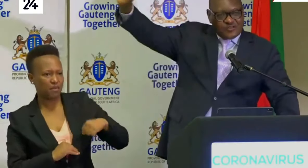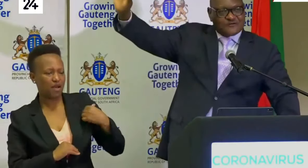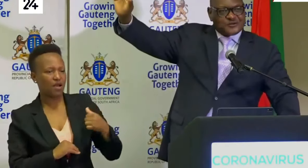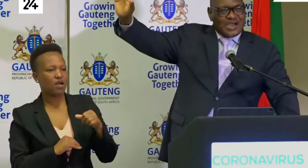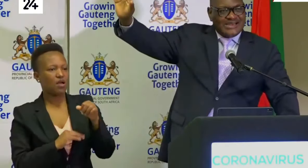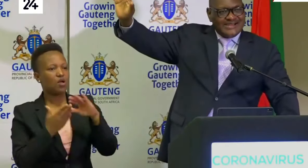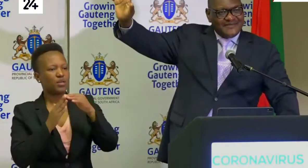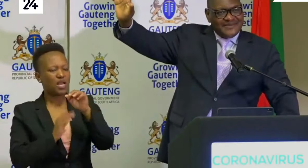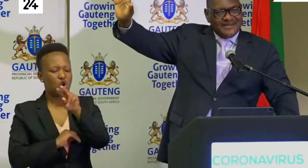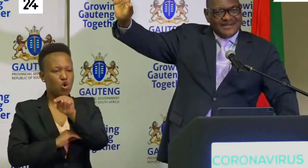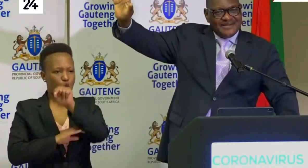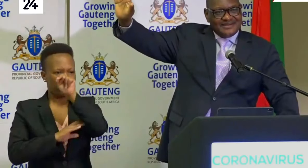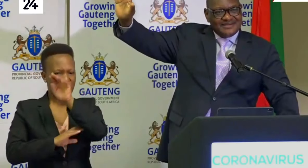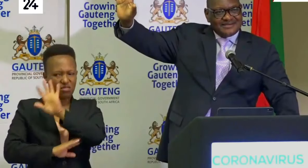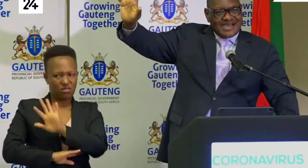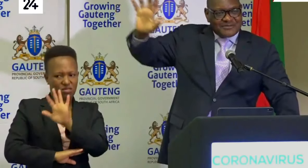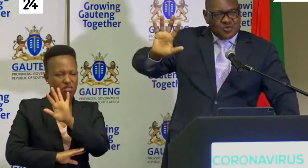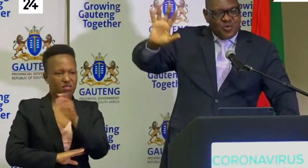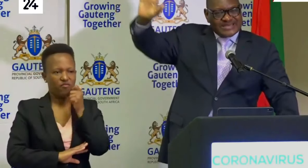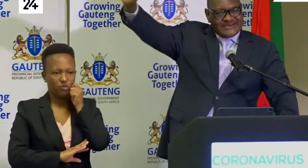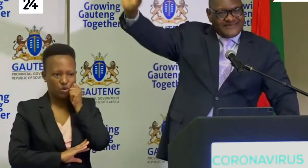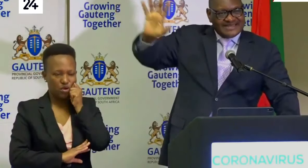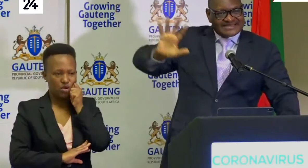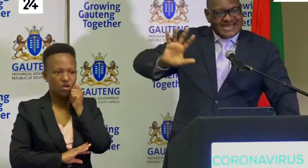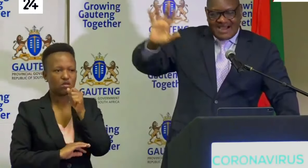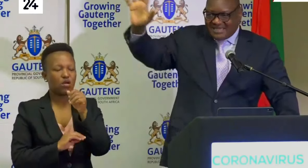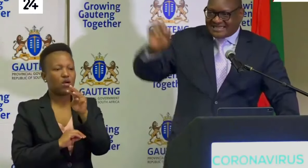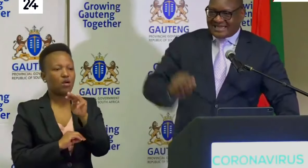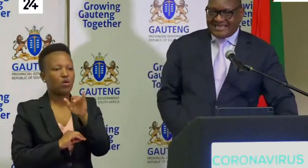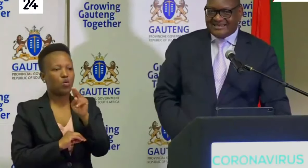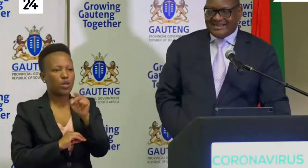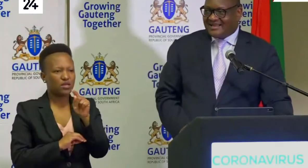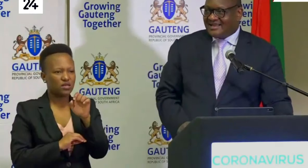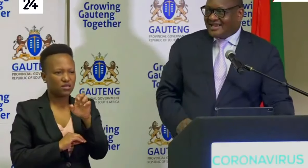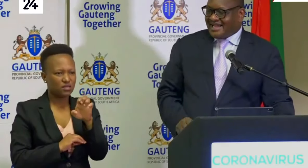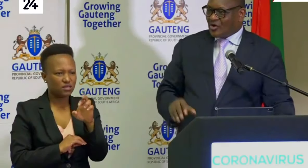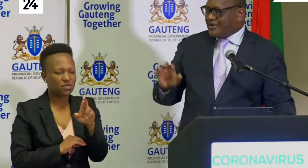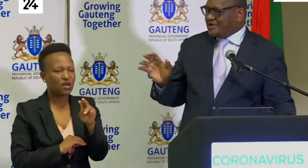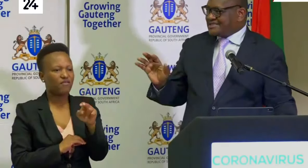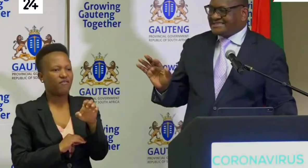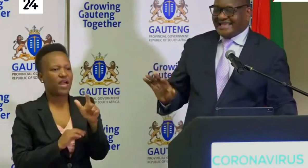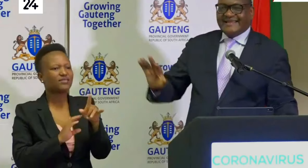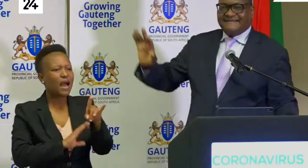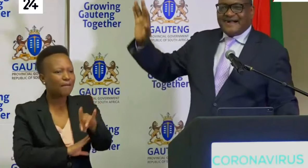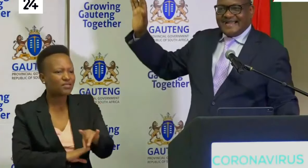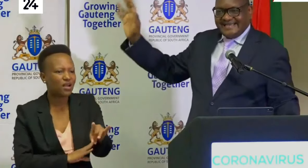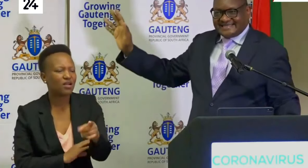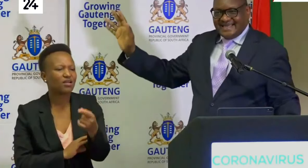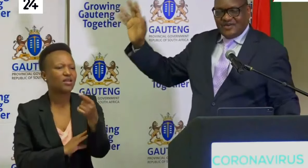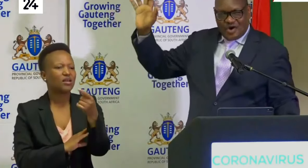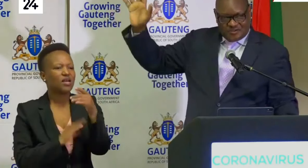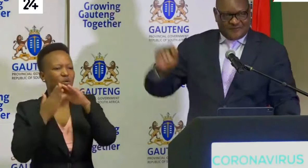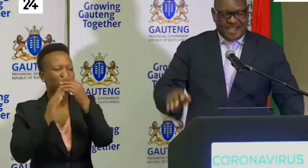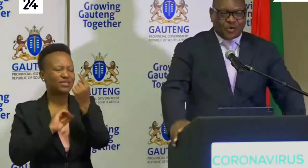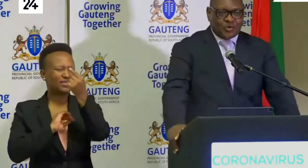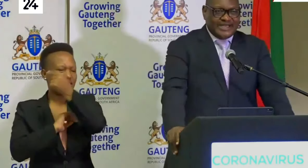the north of Tswani, up to Winterfeld and Hammanskrall, and communities in the far east